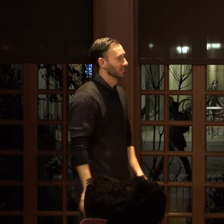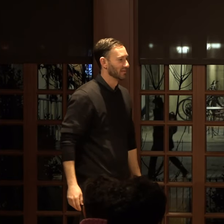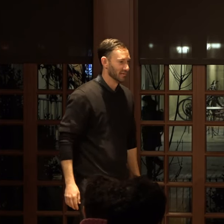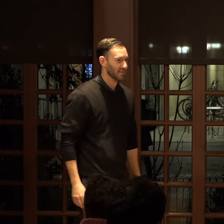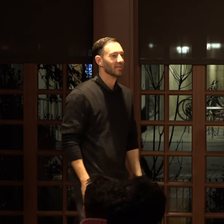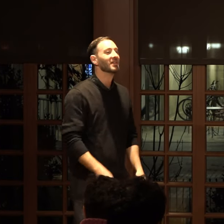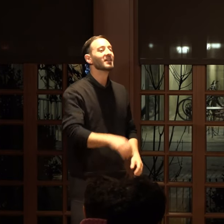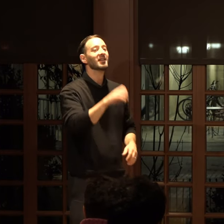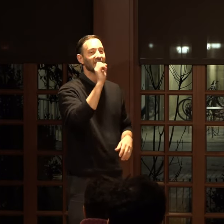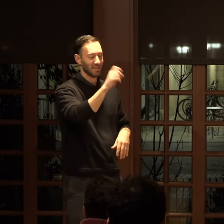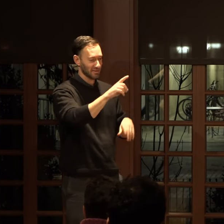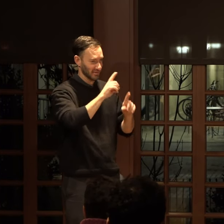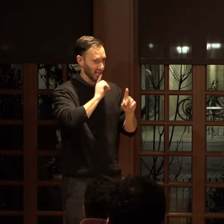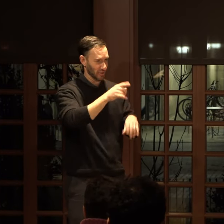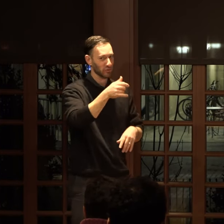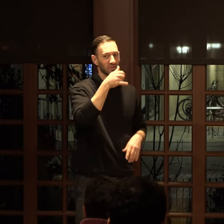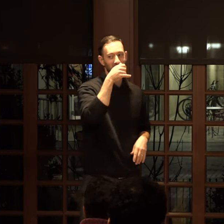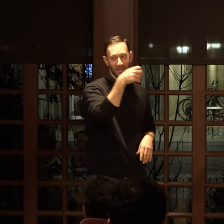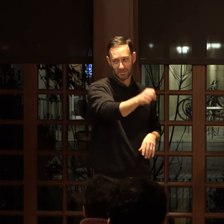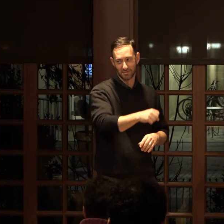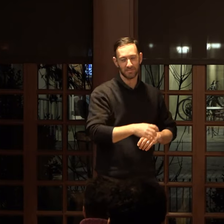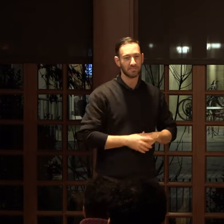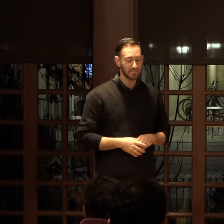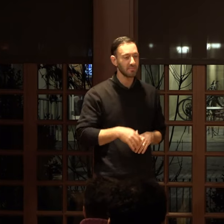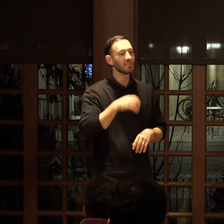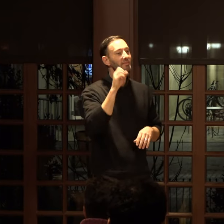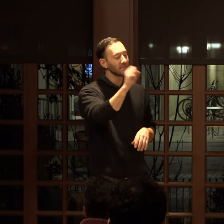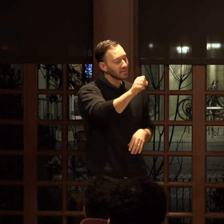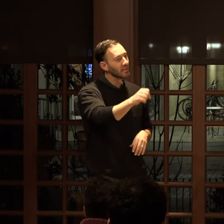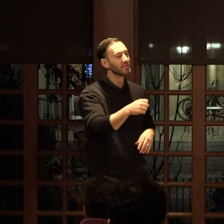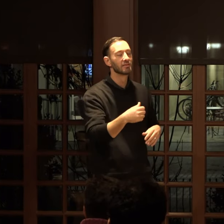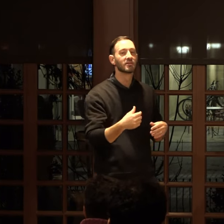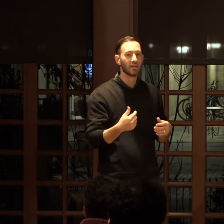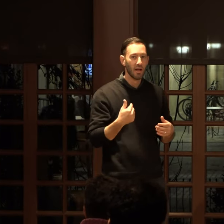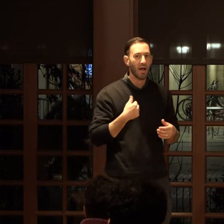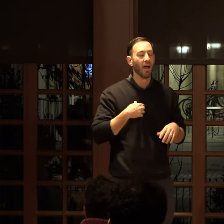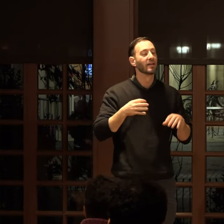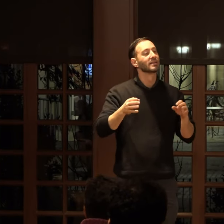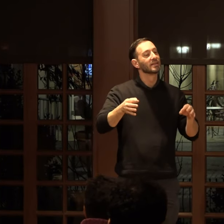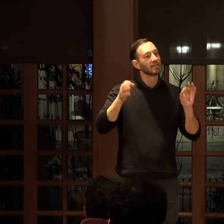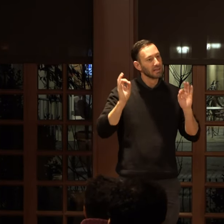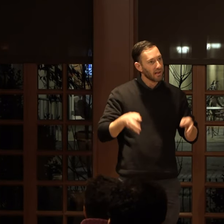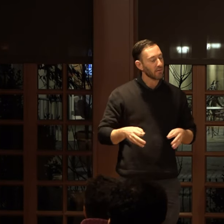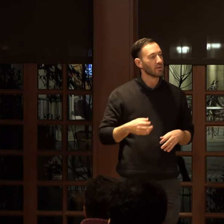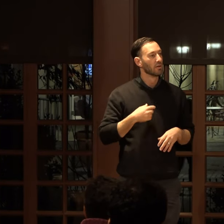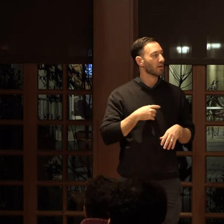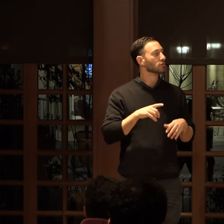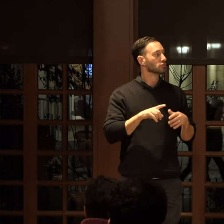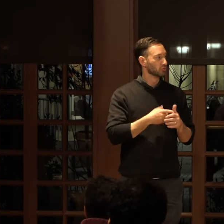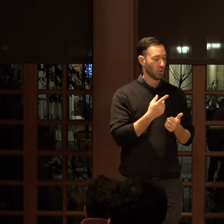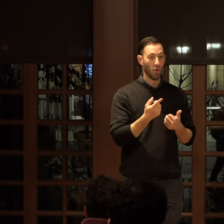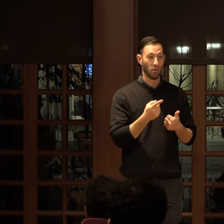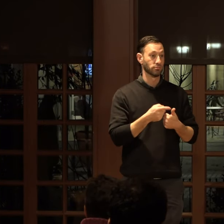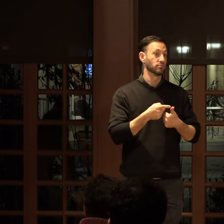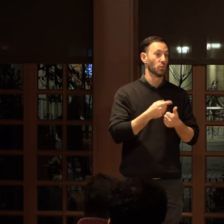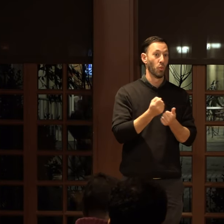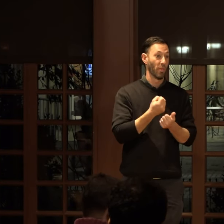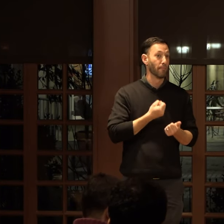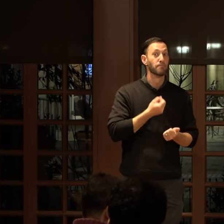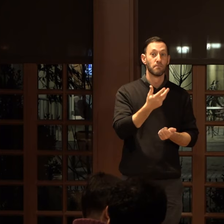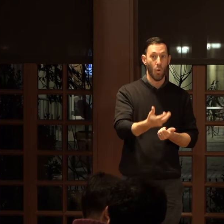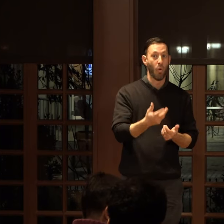Yes. The answer is yes. Yes, yes. I mean, like, I definitely, I can start first and foremost with the poems,